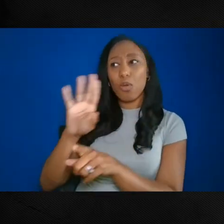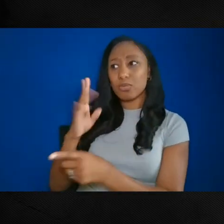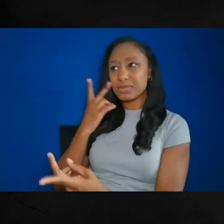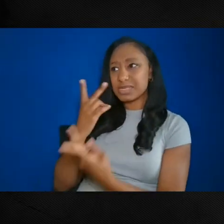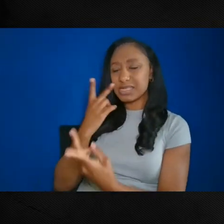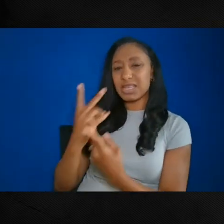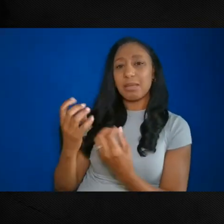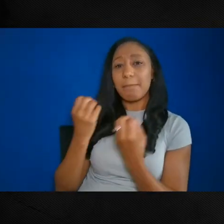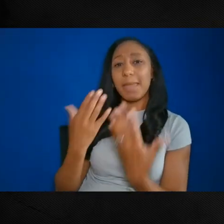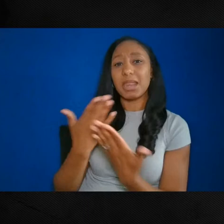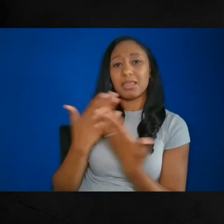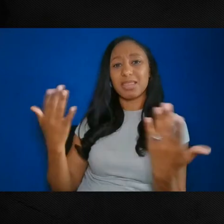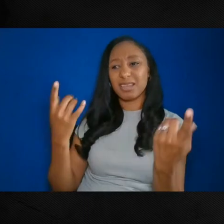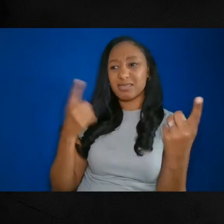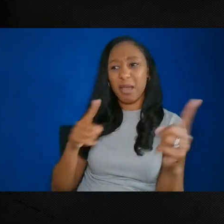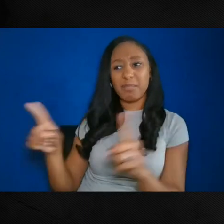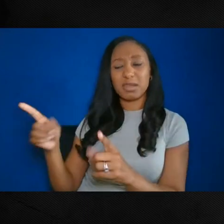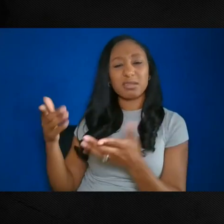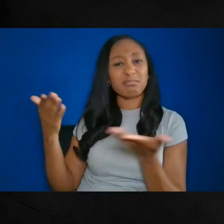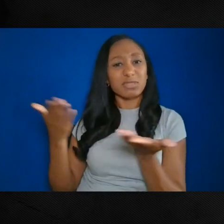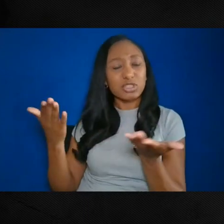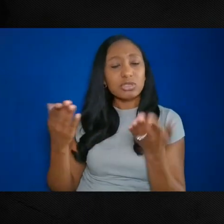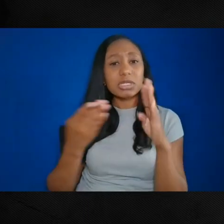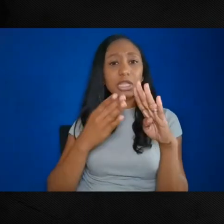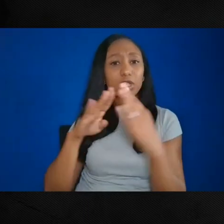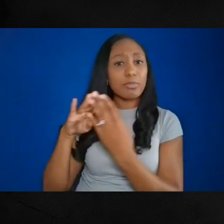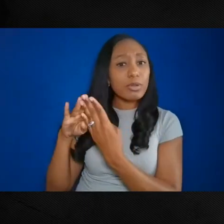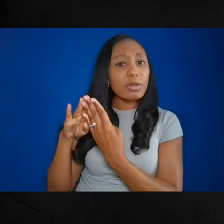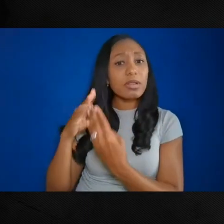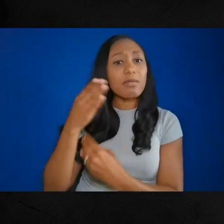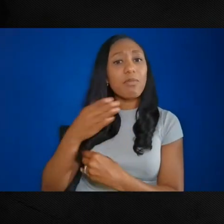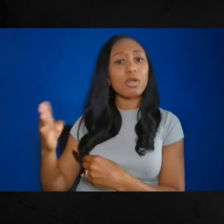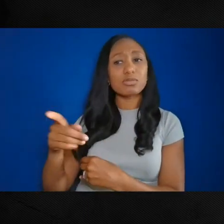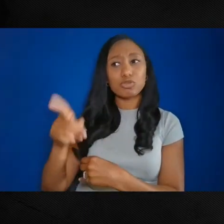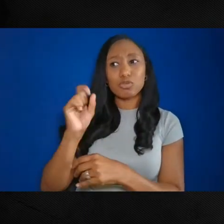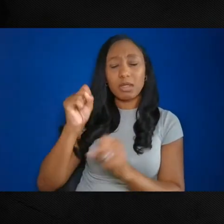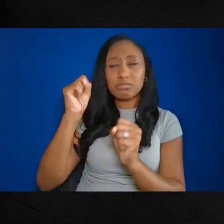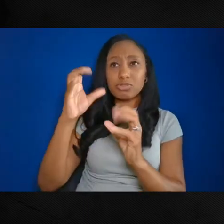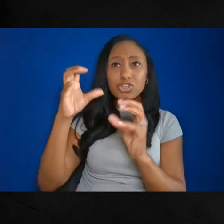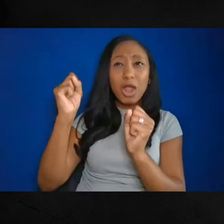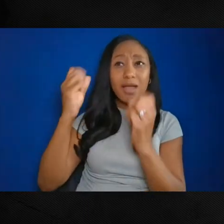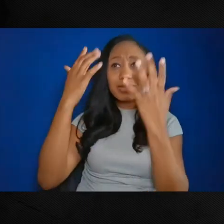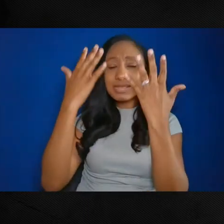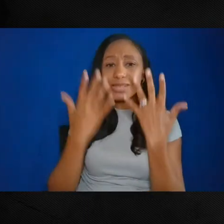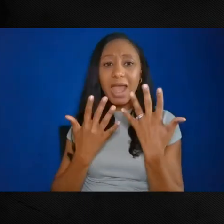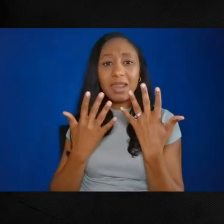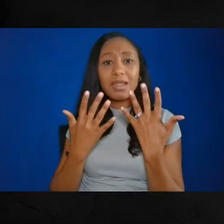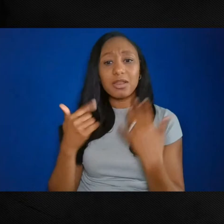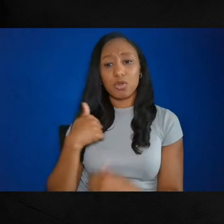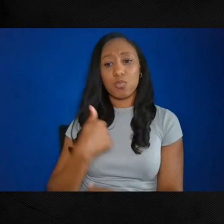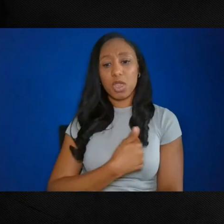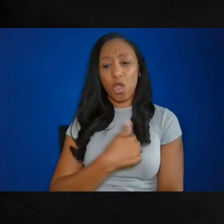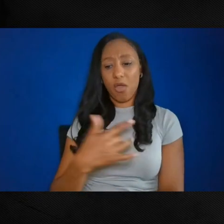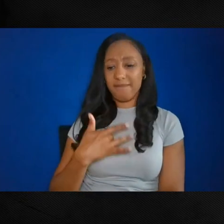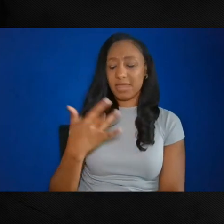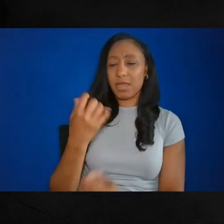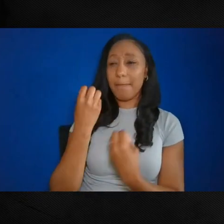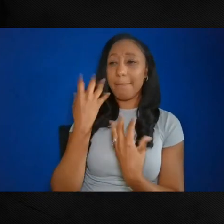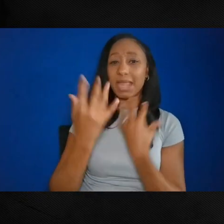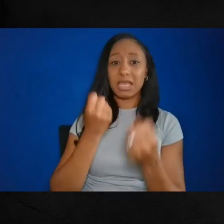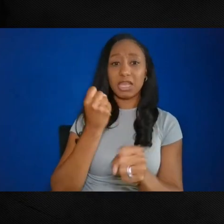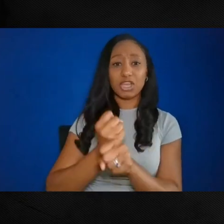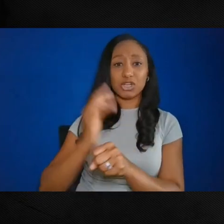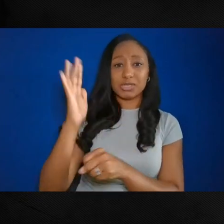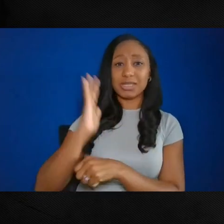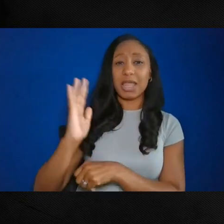watermen's community. You can imagine how shocked and saddened we all were years later when we heard the